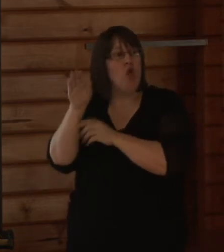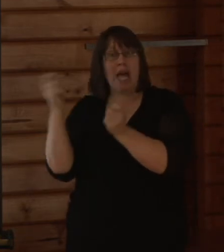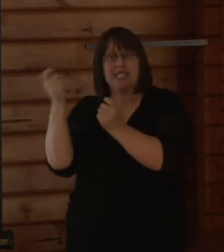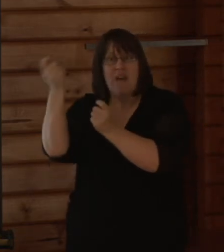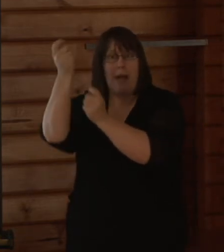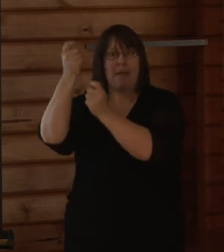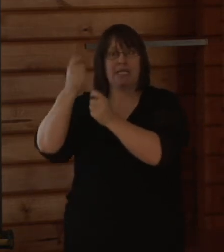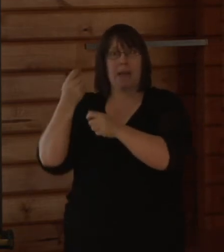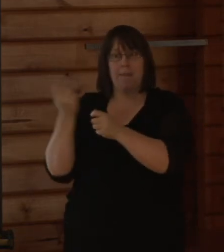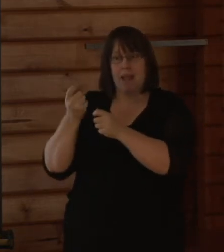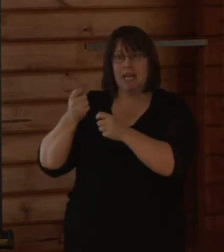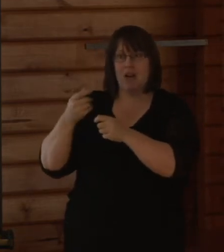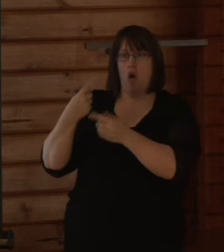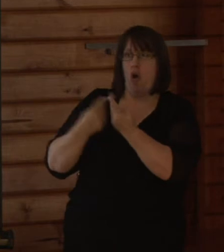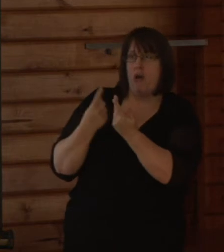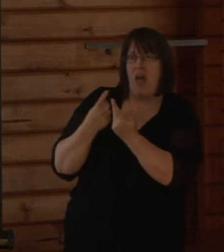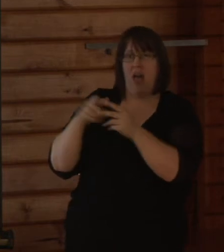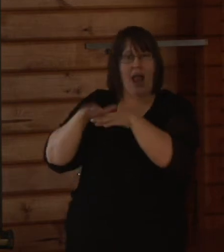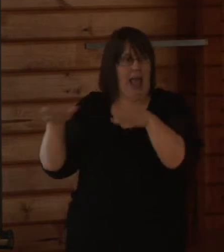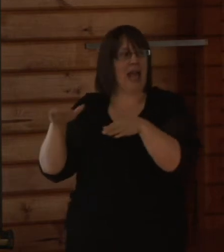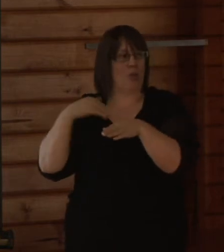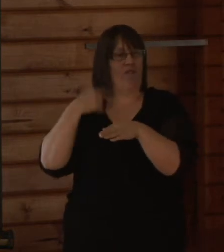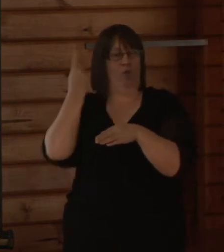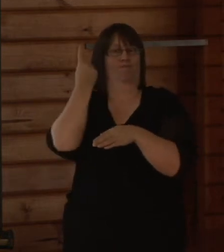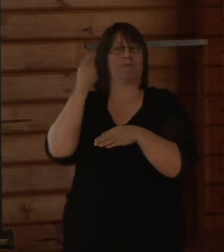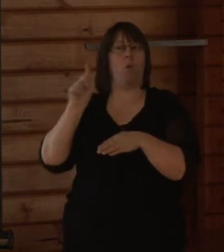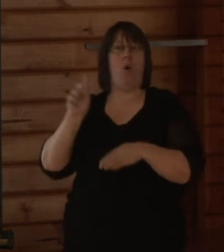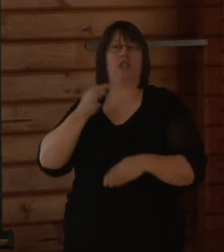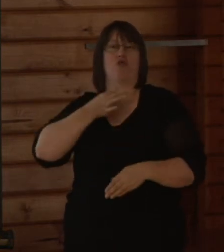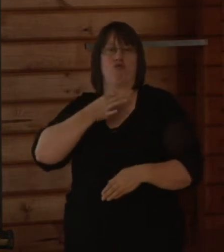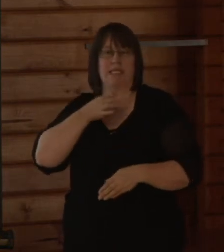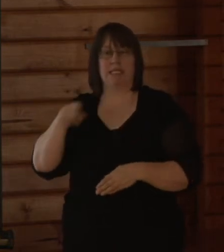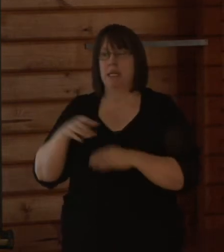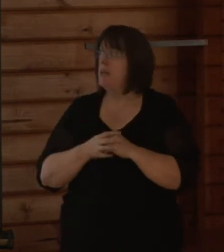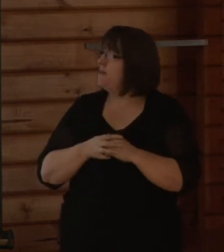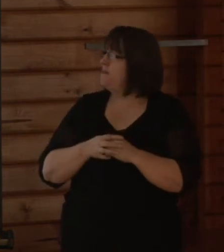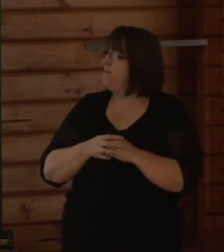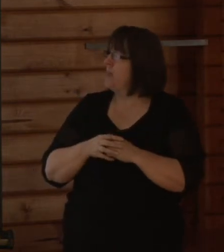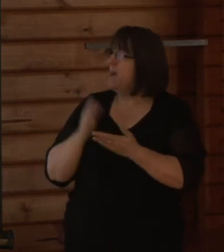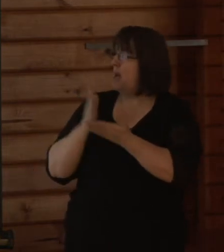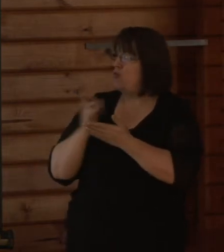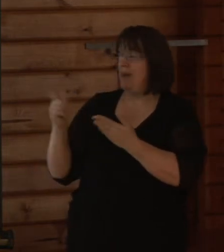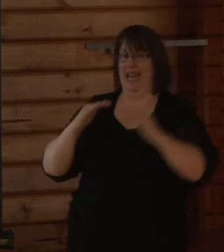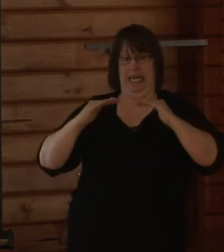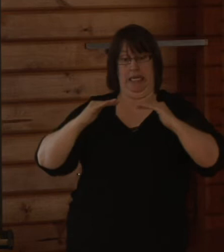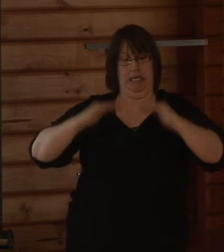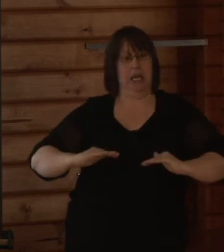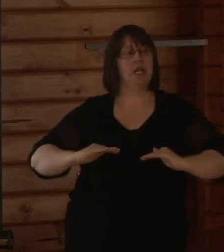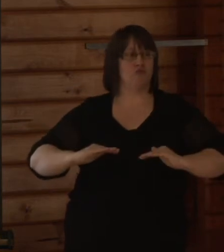We are only concerned with the increase in flood depth at the property, which must be due to ground subsidence at the property.